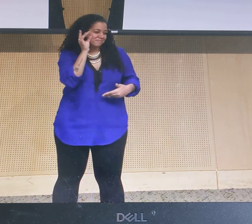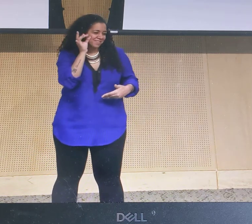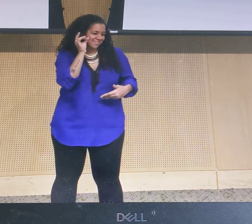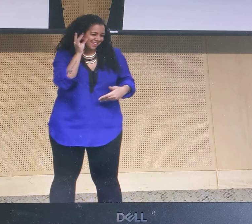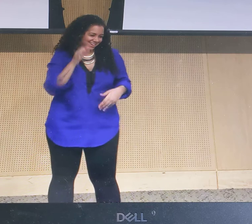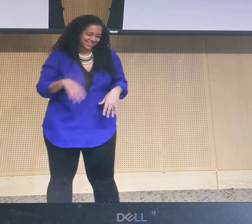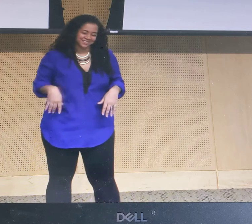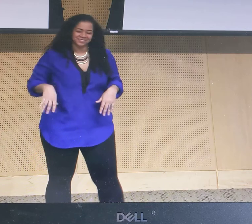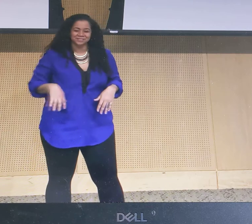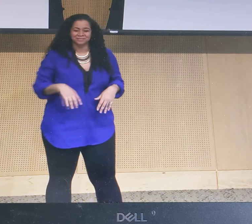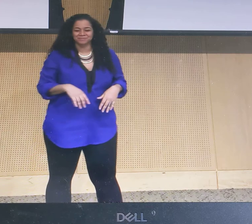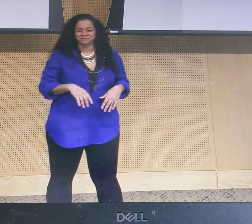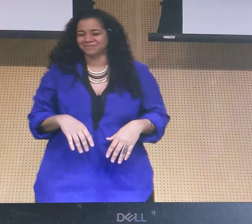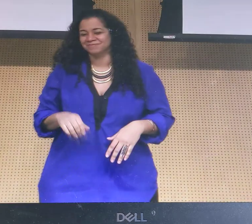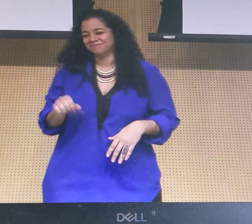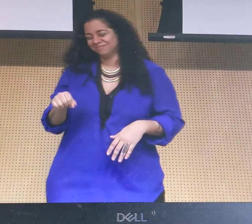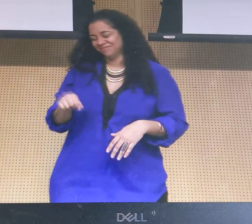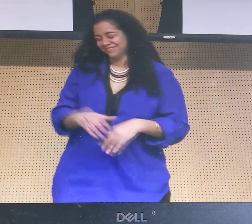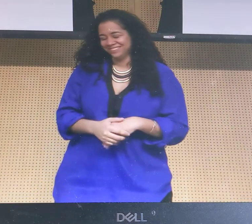So since then, that's been my sign name.